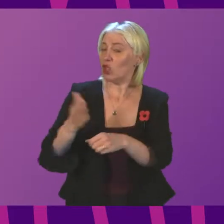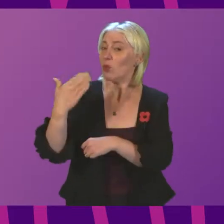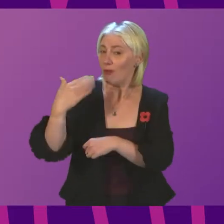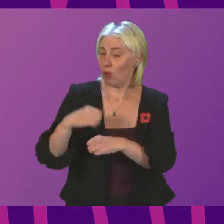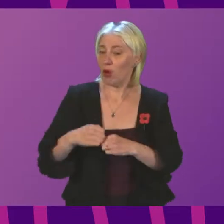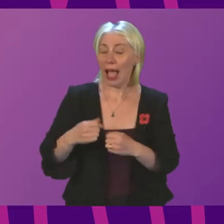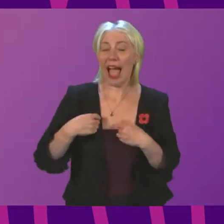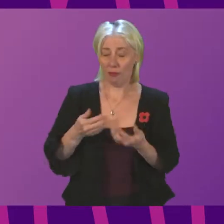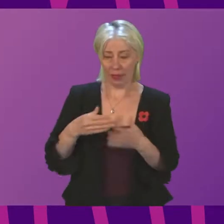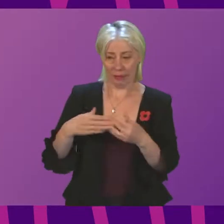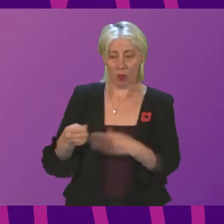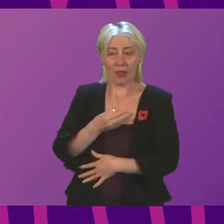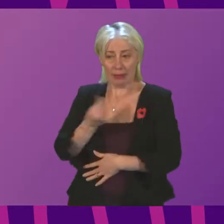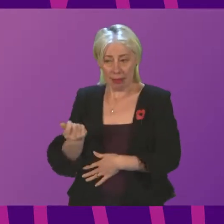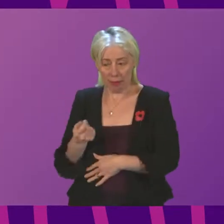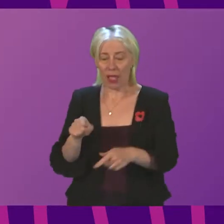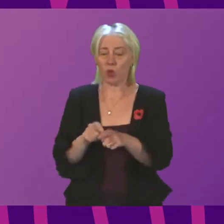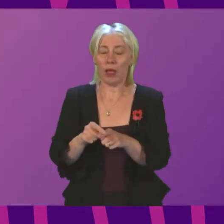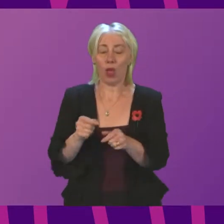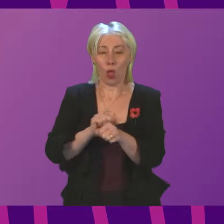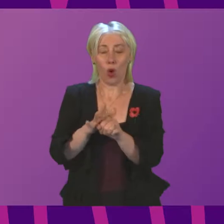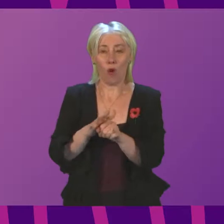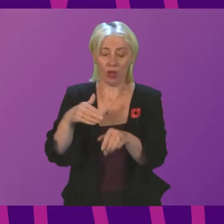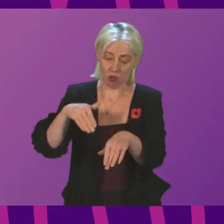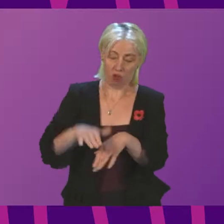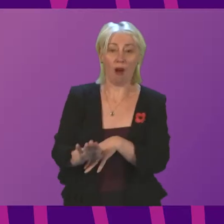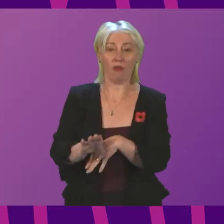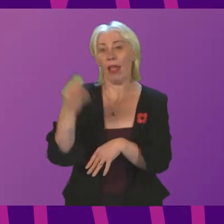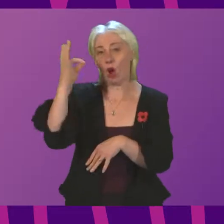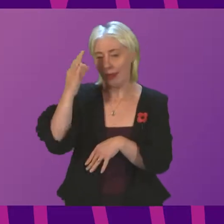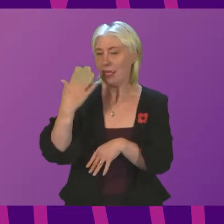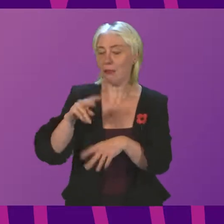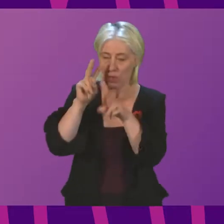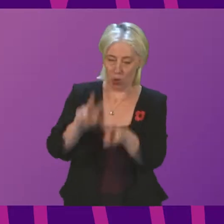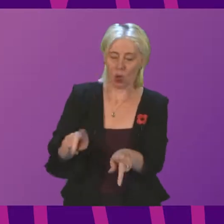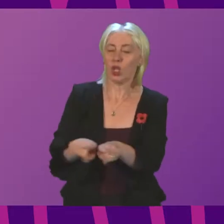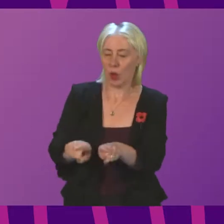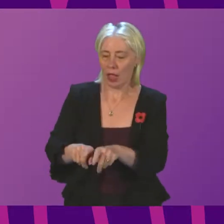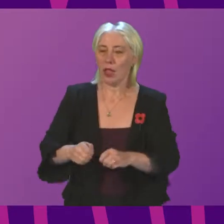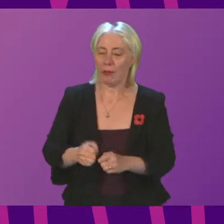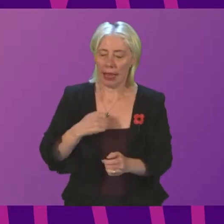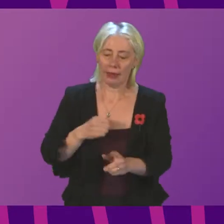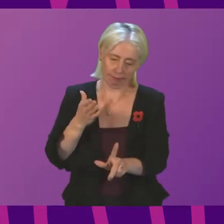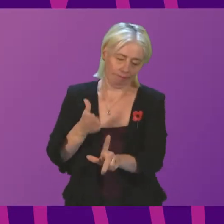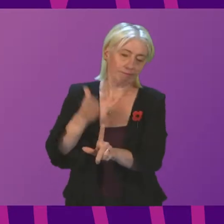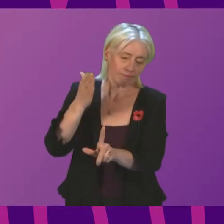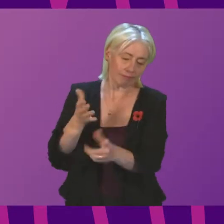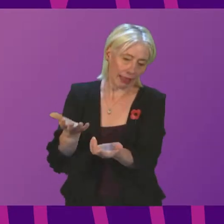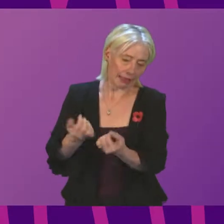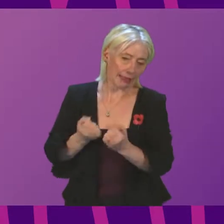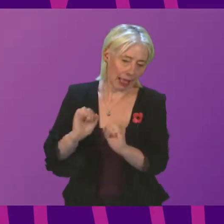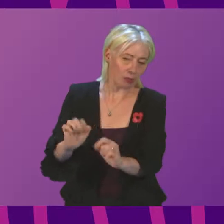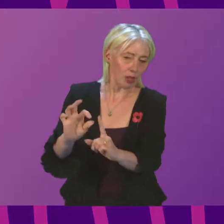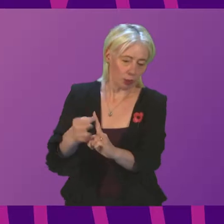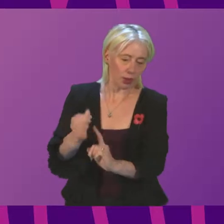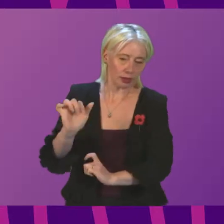I have handled and we have discussed it at the COVID Recovery Committee. I acknowledge the significance of the point that he